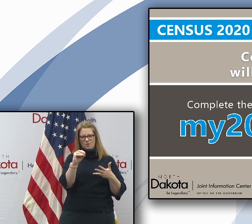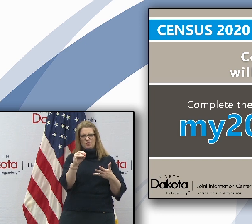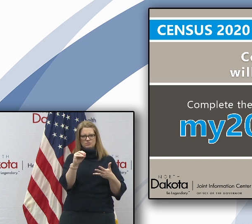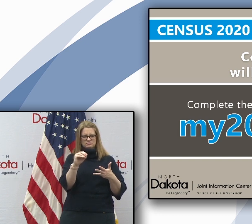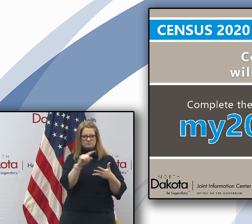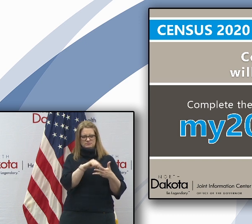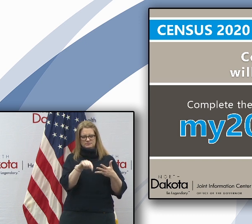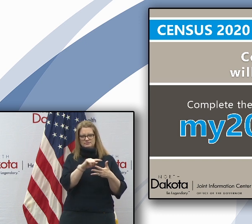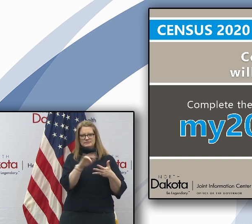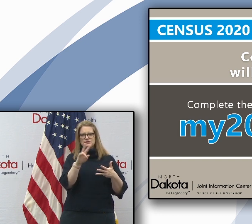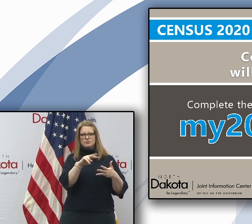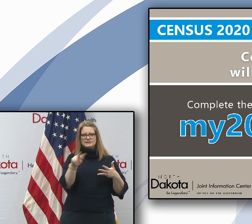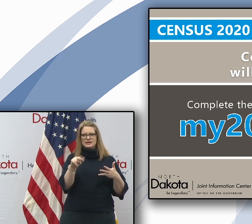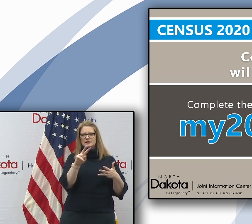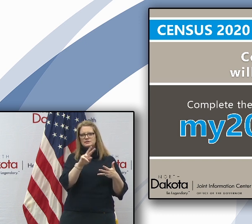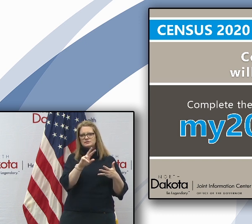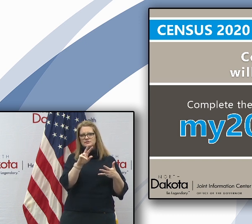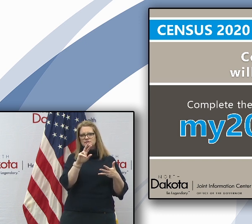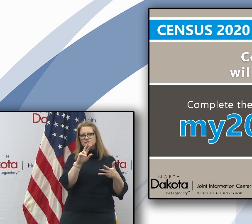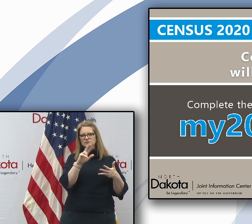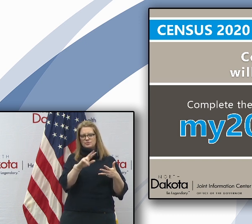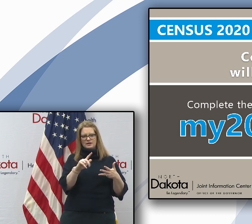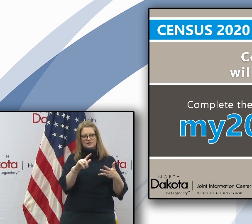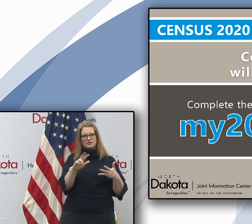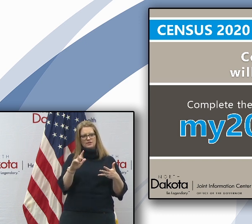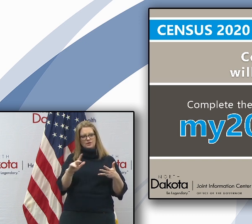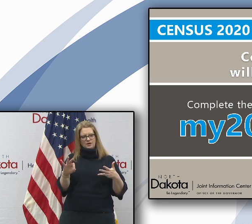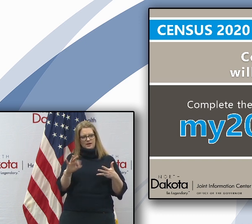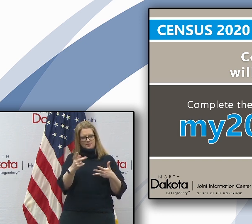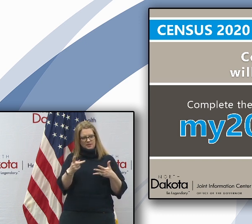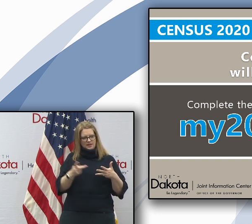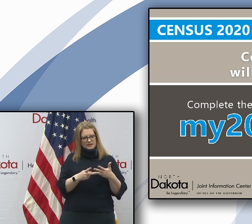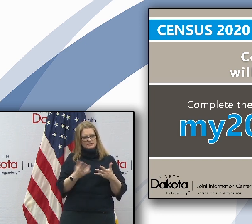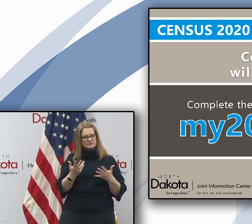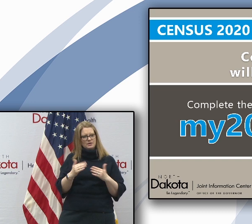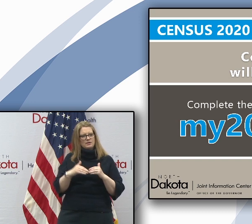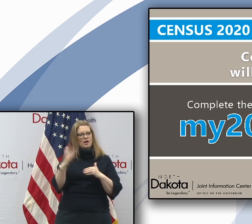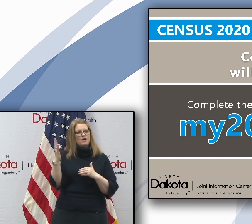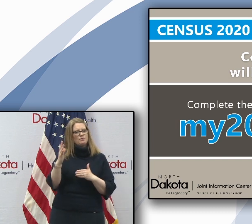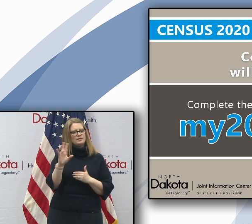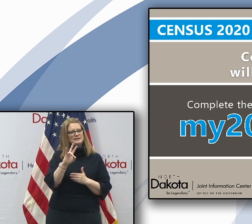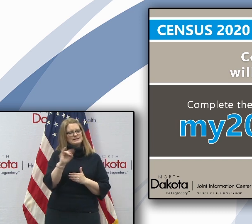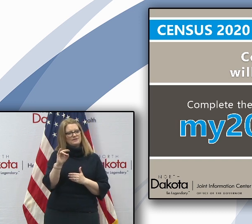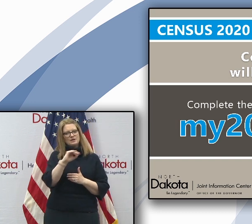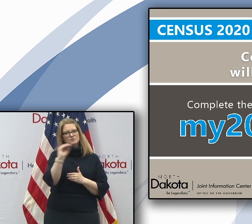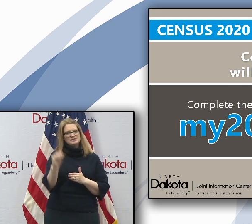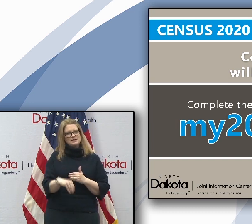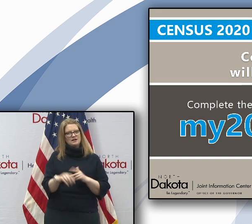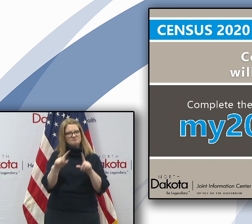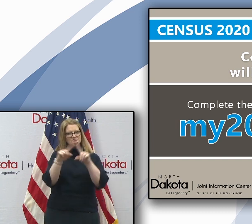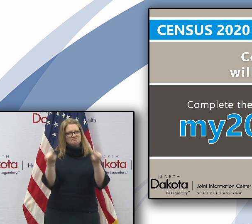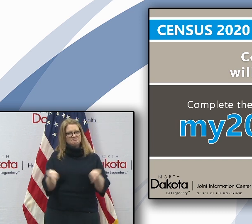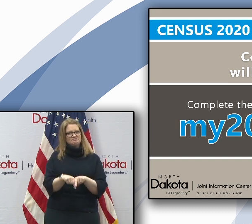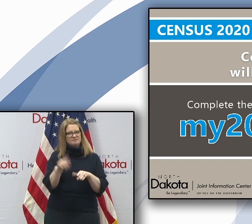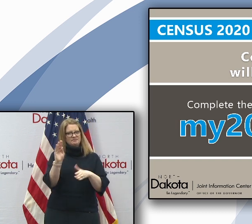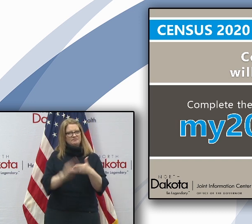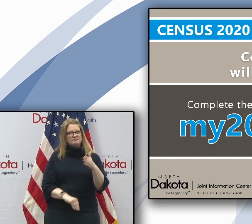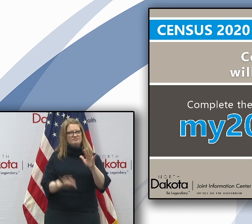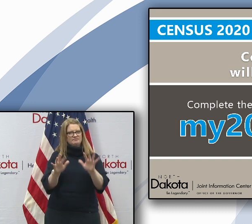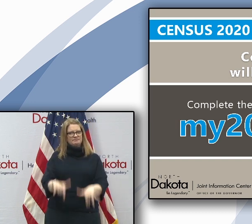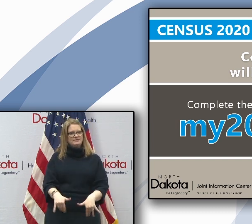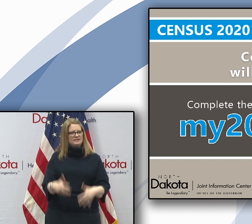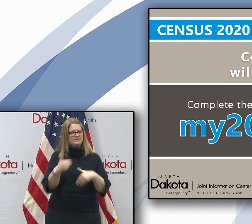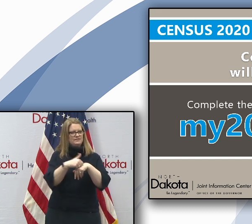in the 22nd, 25th, and 39th place respectively, but all with more than 70% of their forms already in. Uh, top